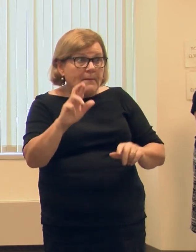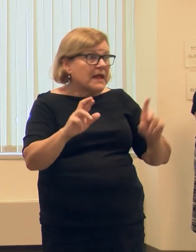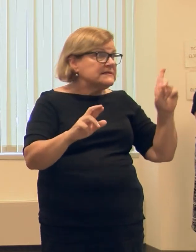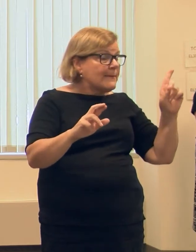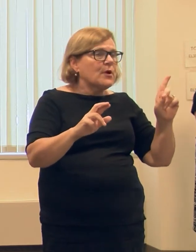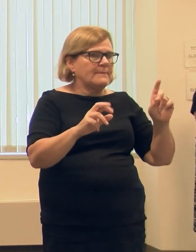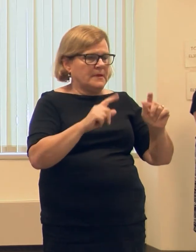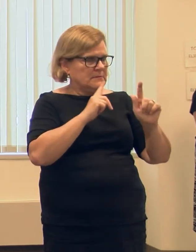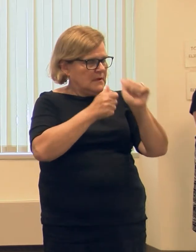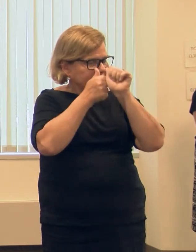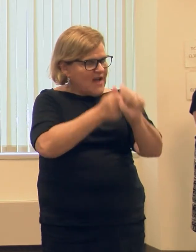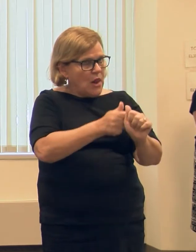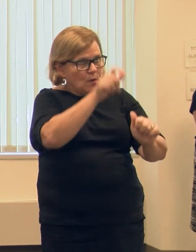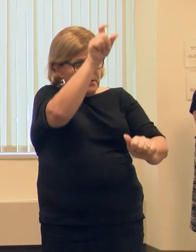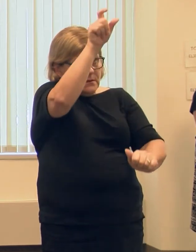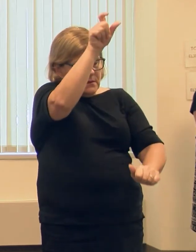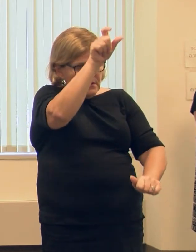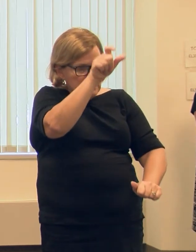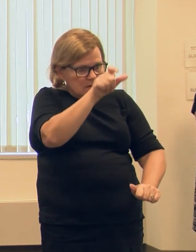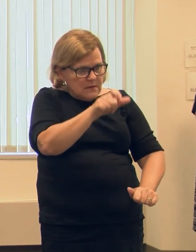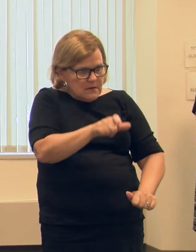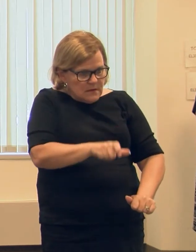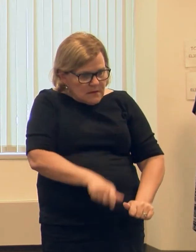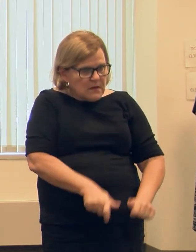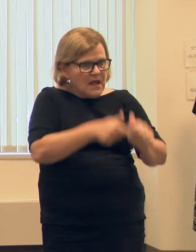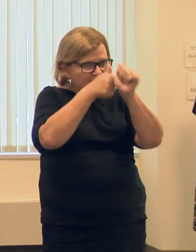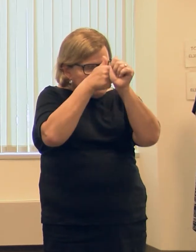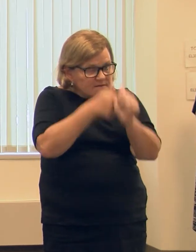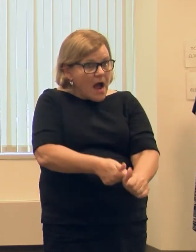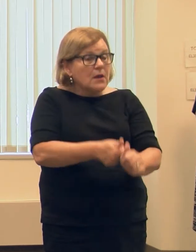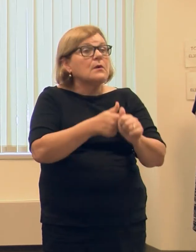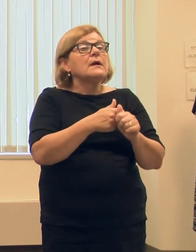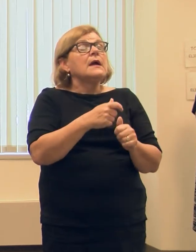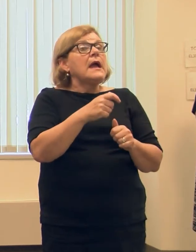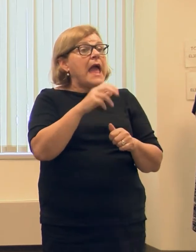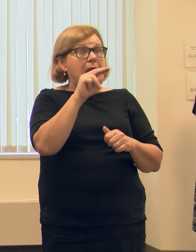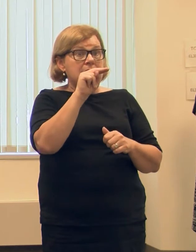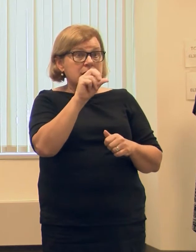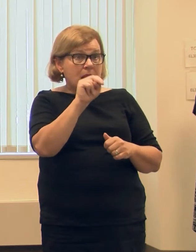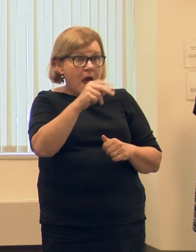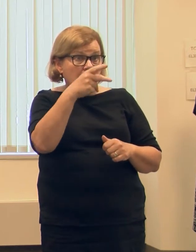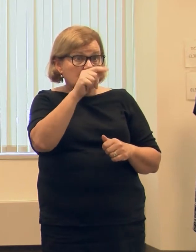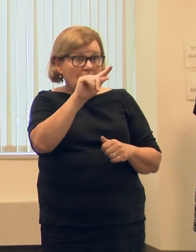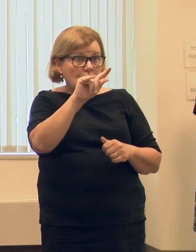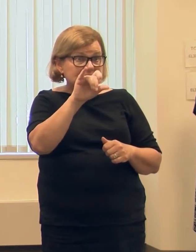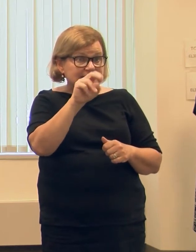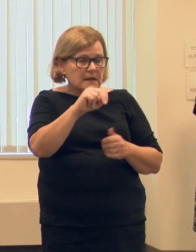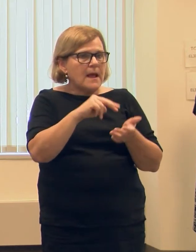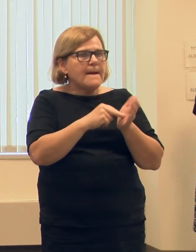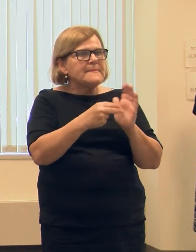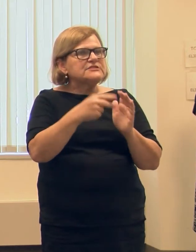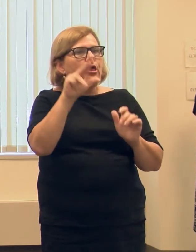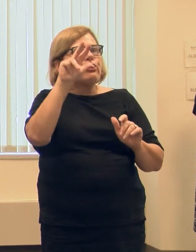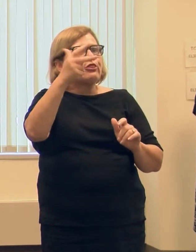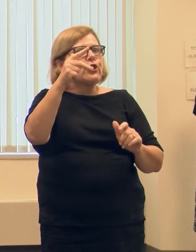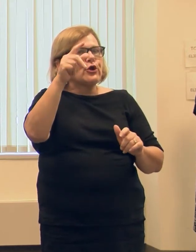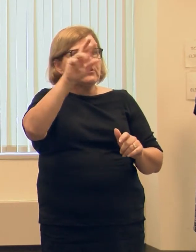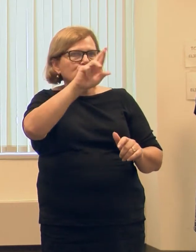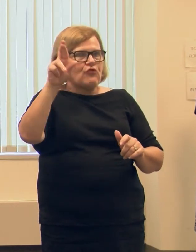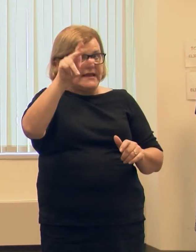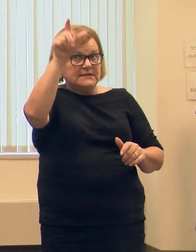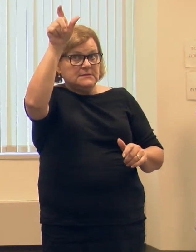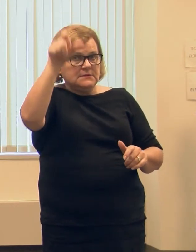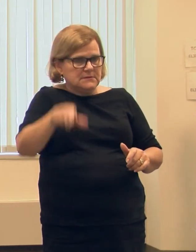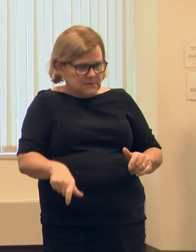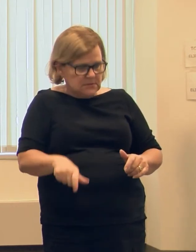front, make sure you're voting for that same party on the back. And then also don't forget the nonpartisan section of the ballot, which will be the third column all the way to the